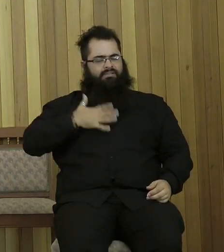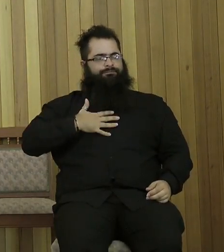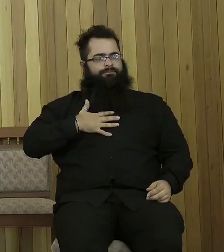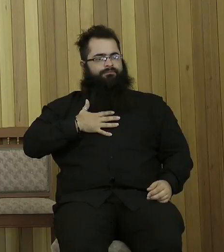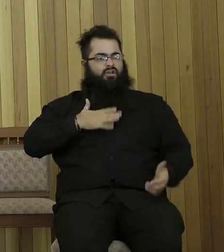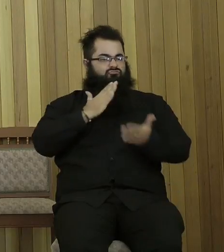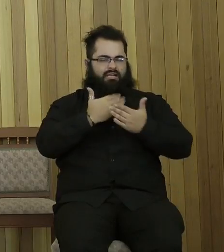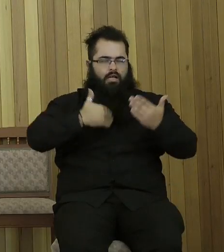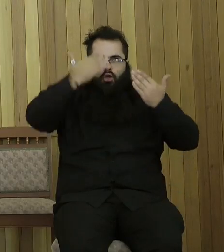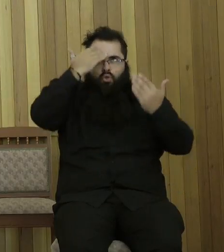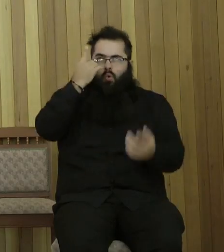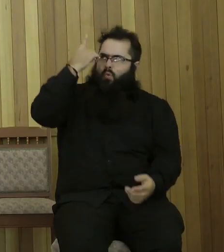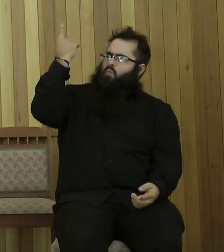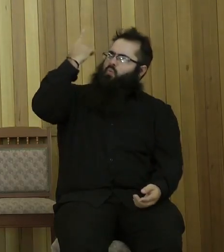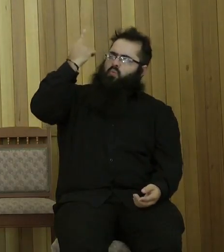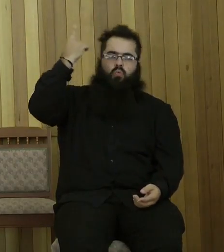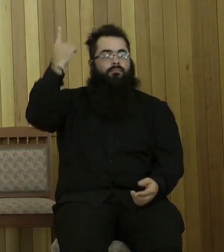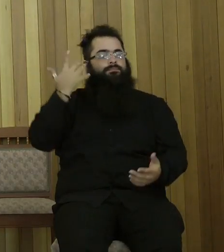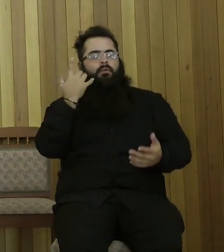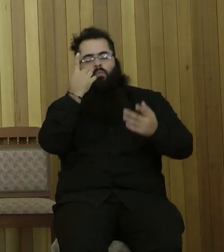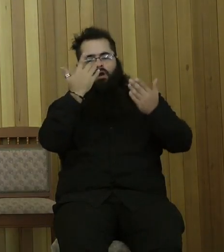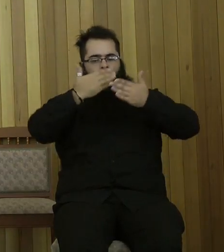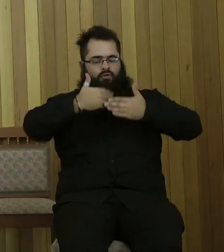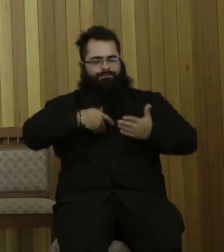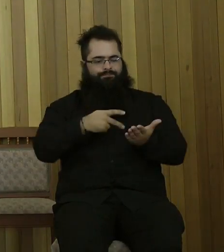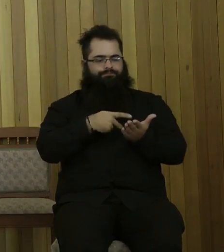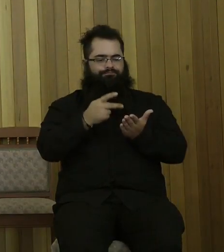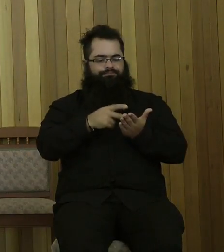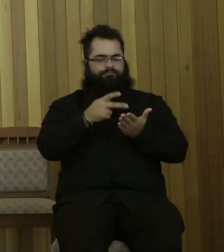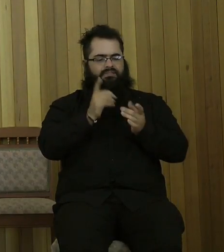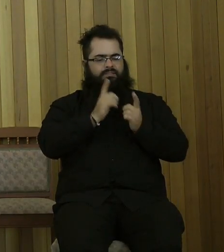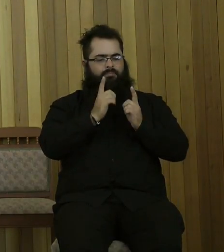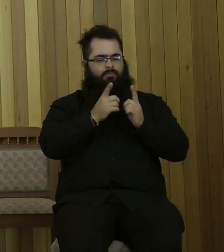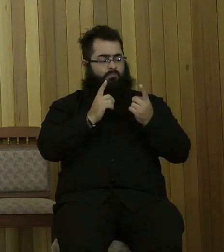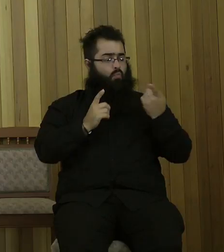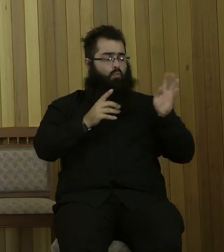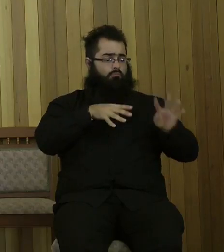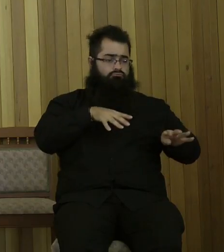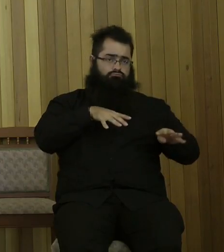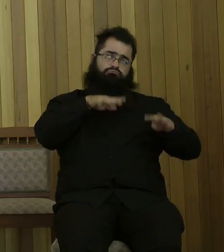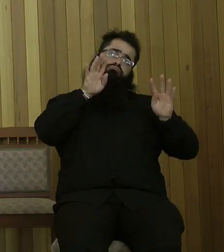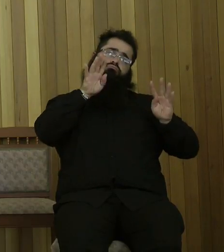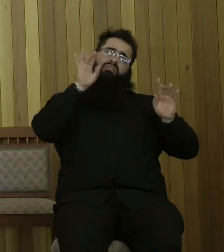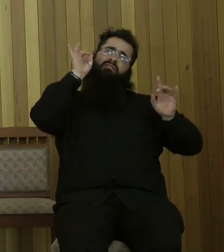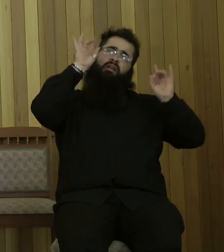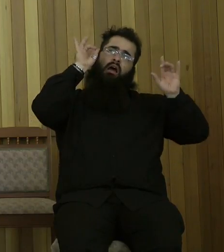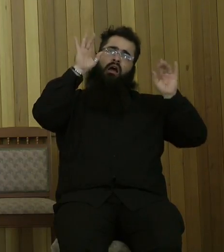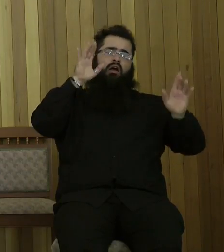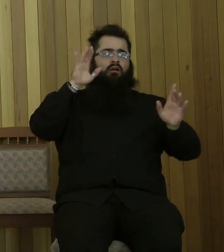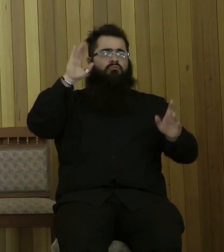And one of these nights I was out there, and I would often look at the heavens. You know, we were looking at times when man was about to walk on the